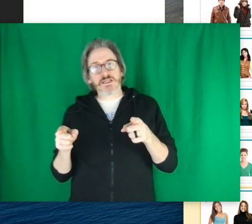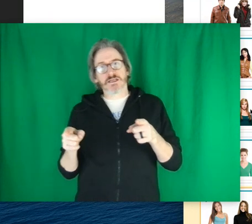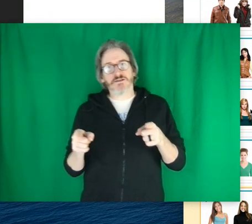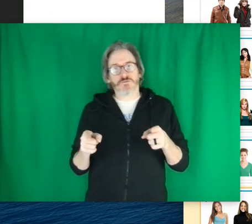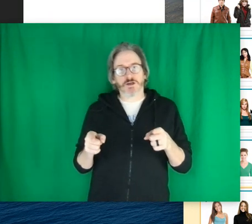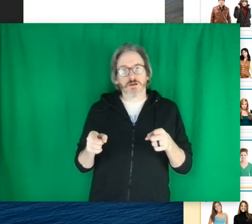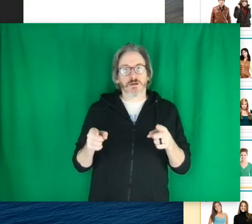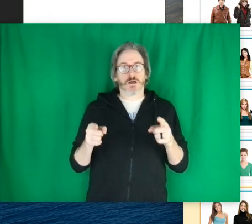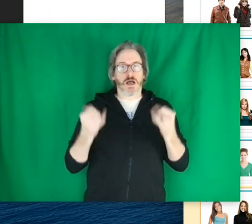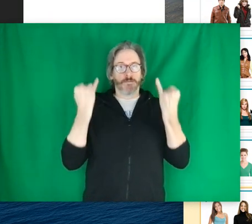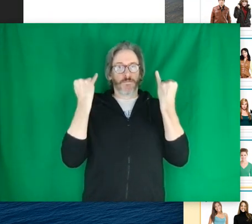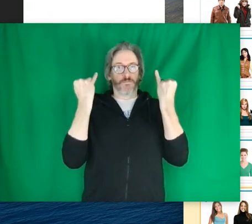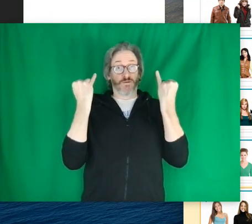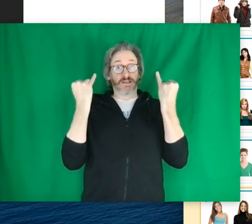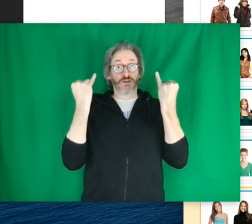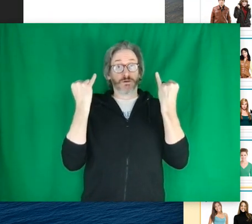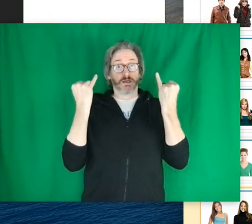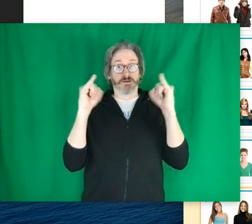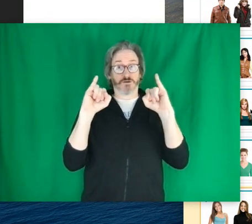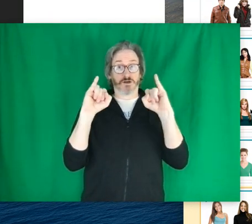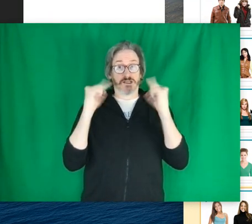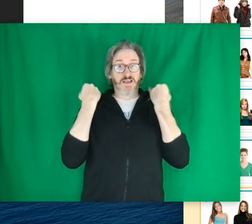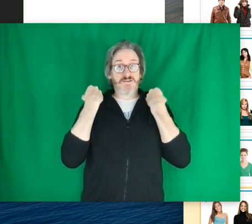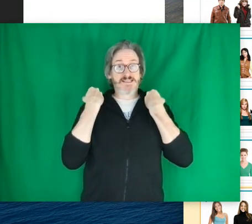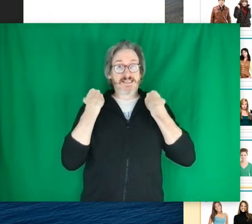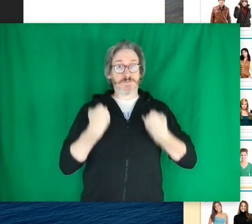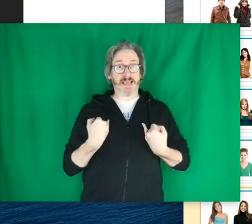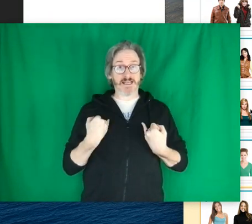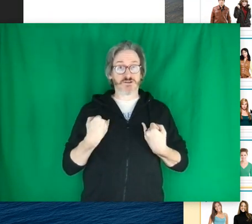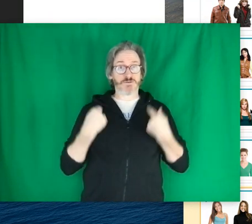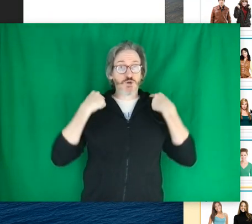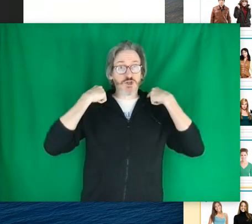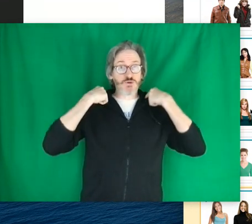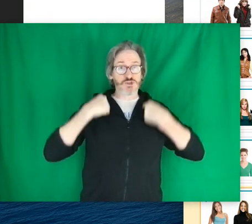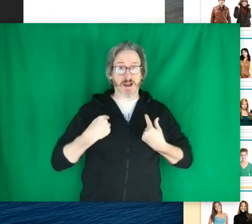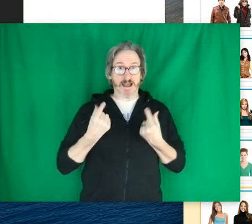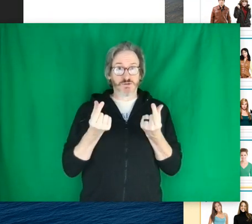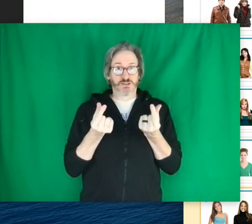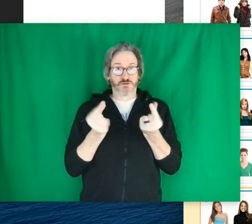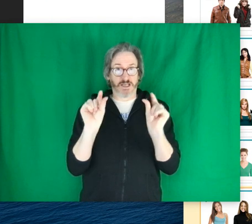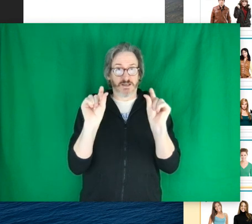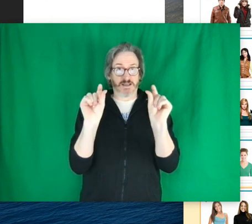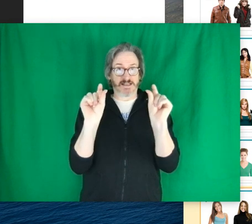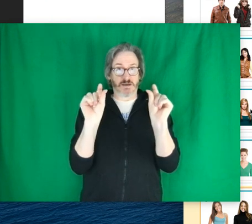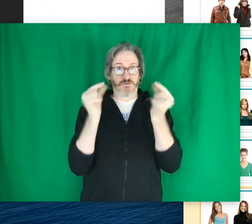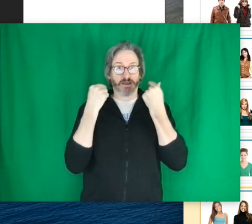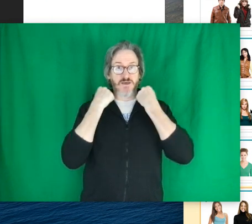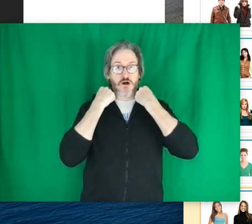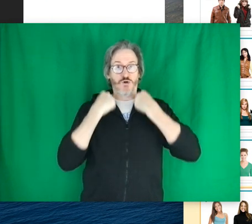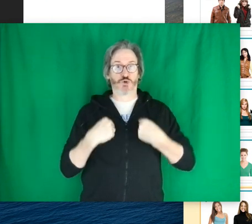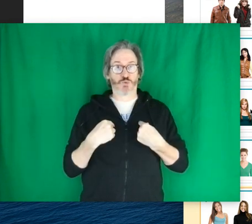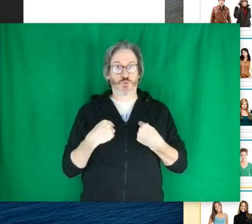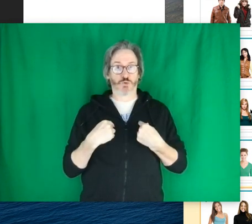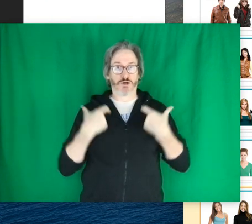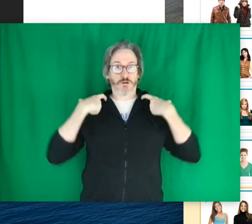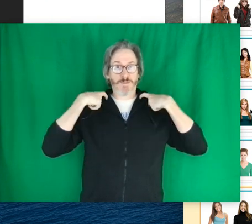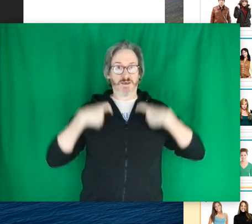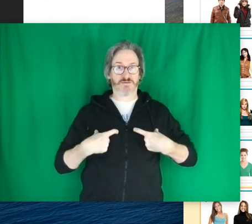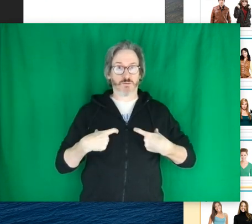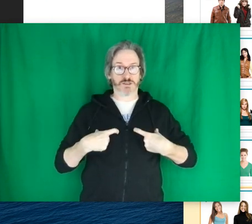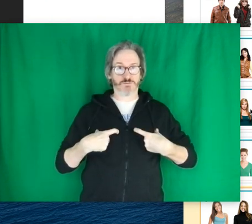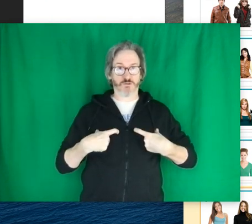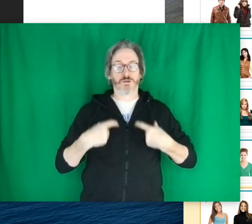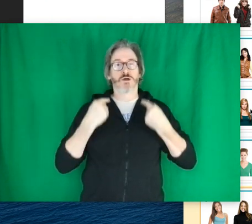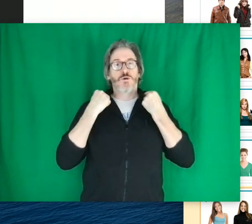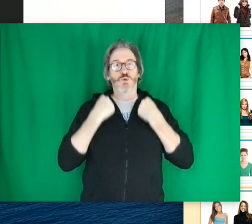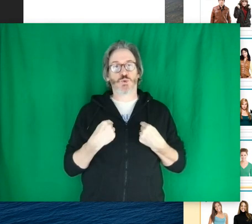This one's a little different, or these two are a little different. If it's like spaghetti straps, you can do straps. Like that's how thick they are. Could be